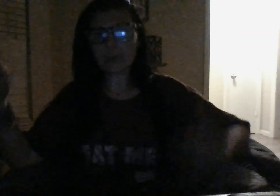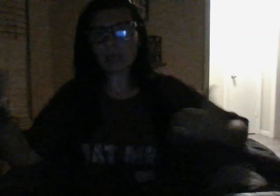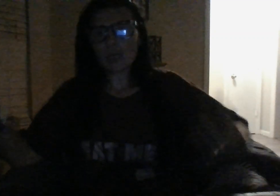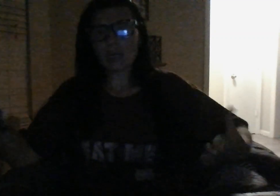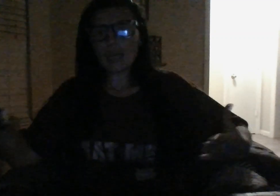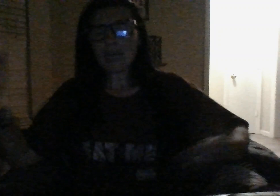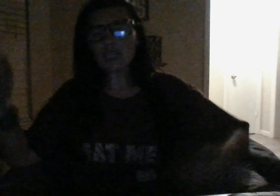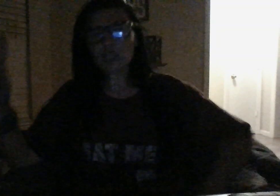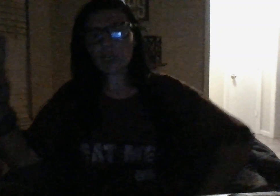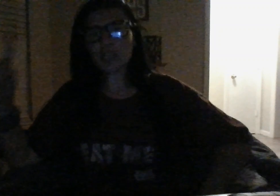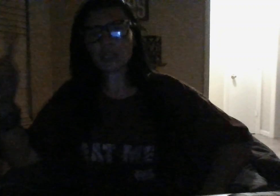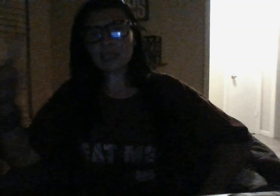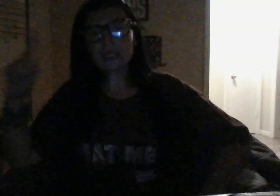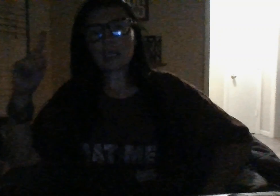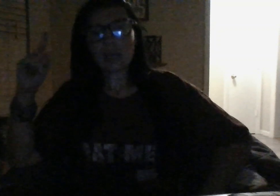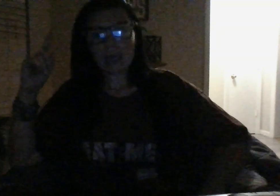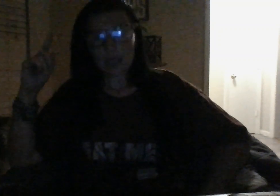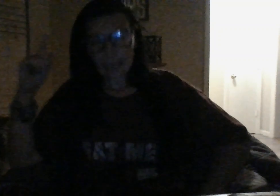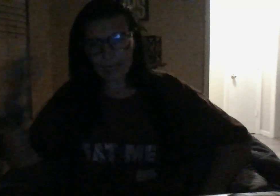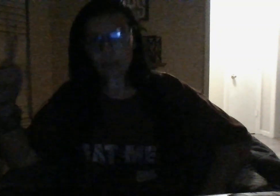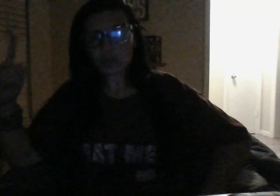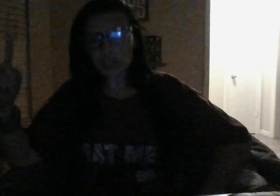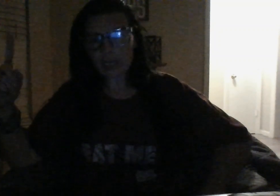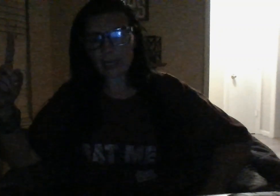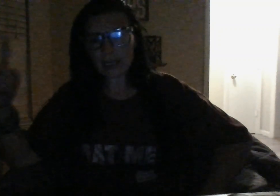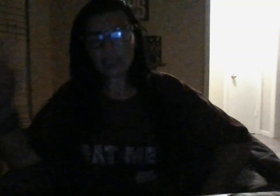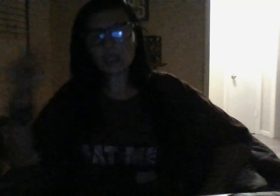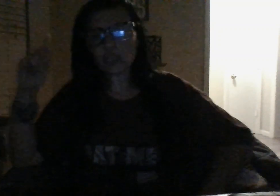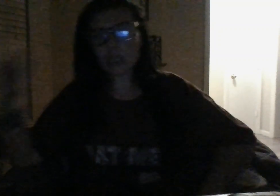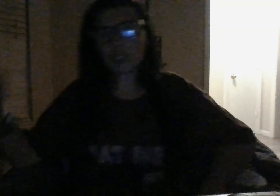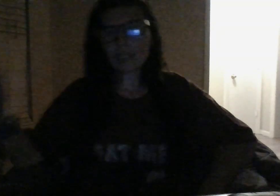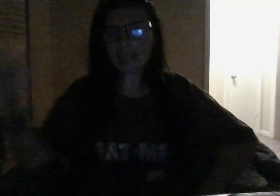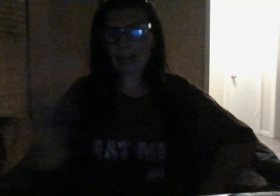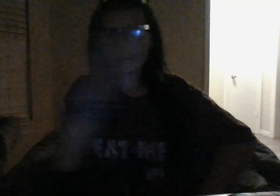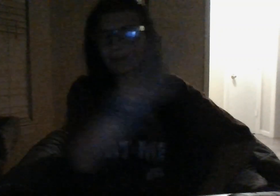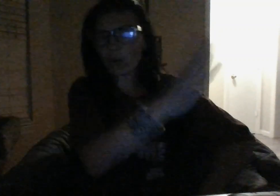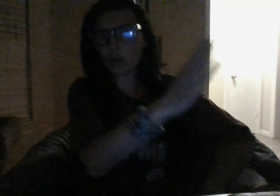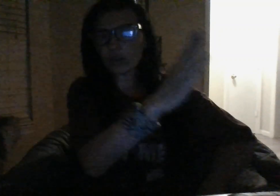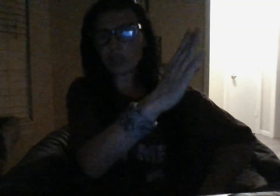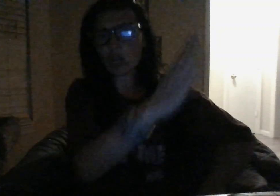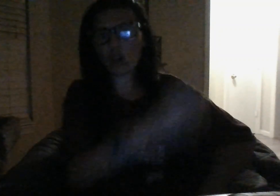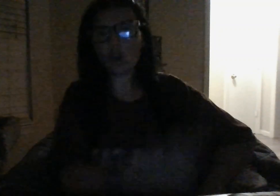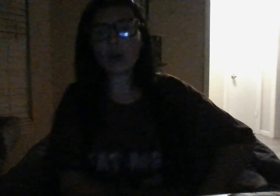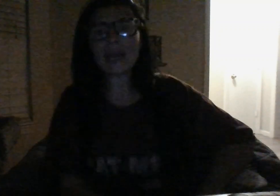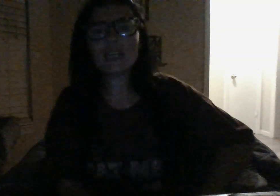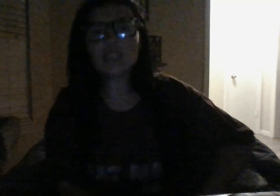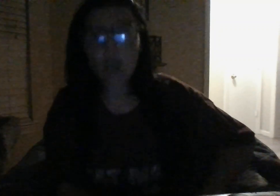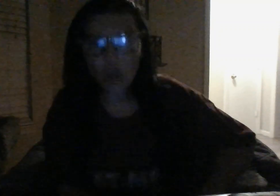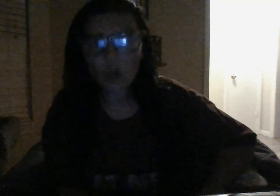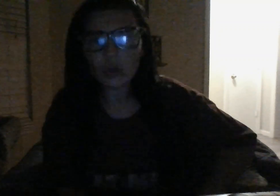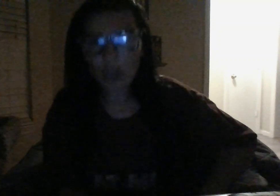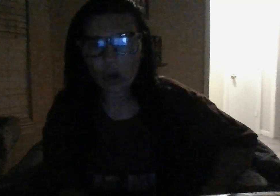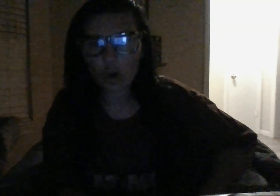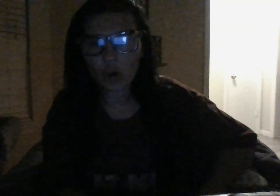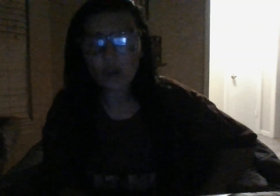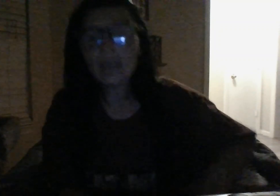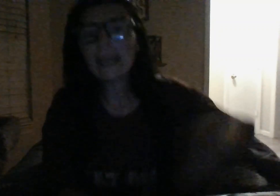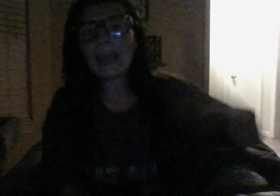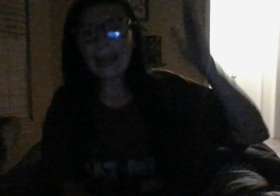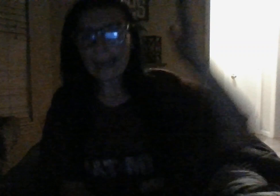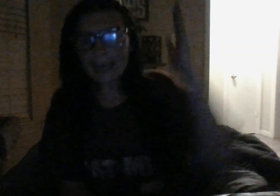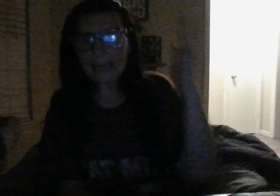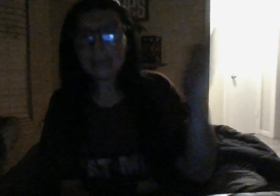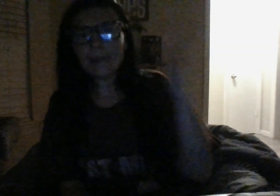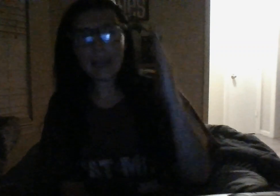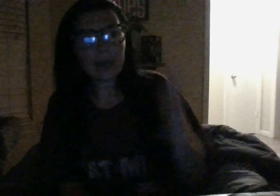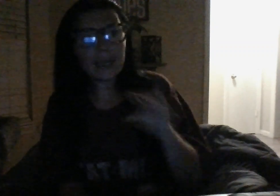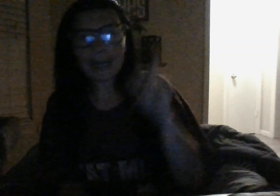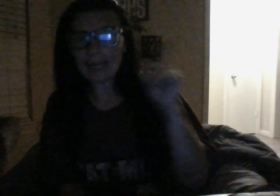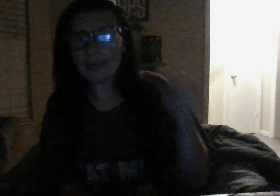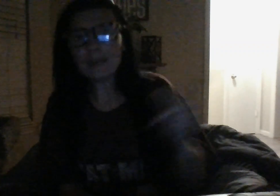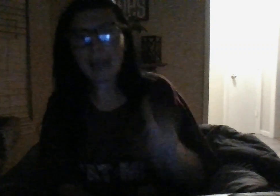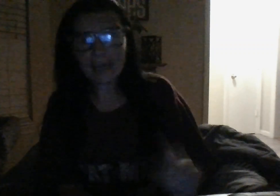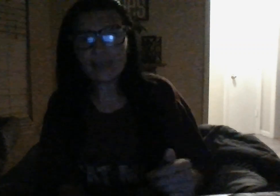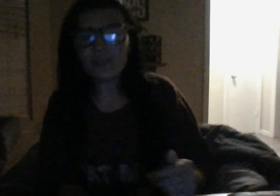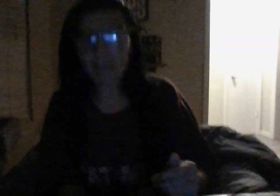he should have just he or she should have just came forward to her and told her he he made the